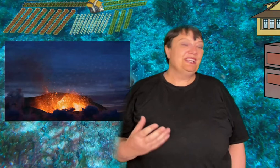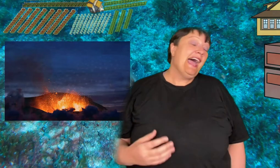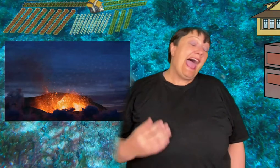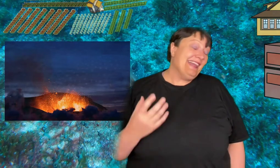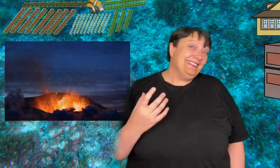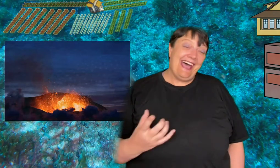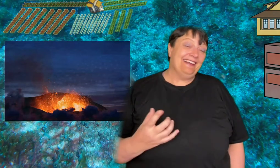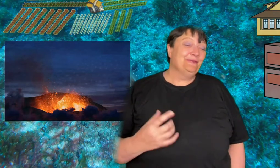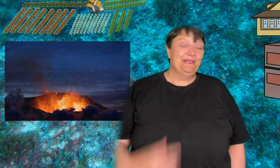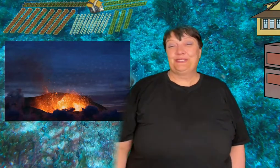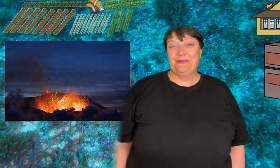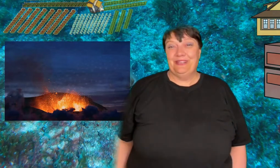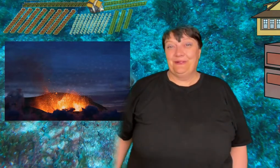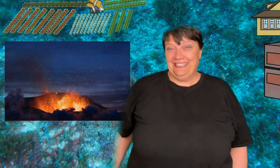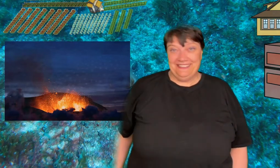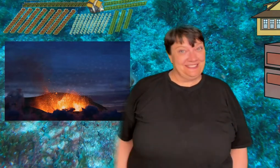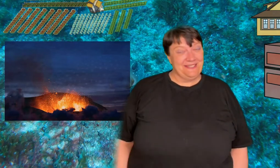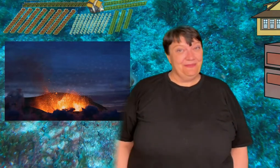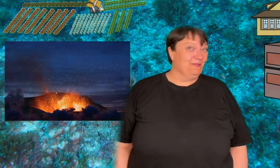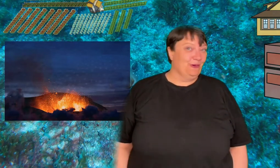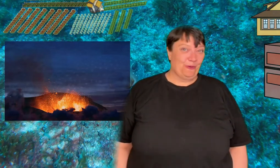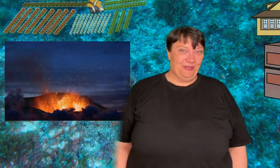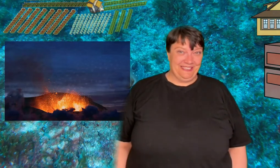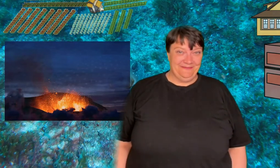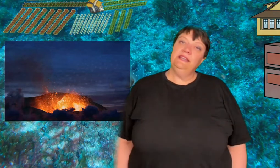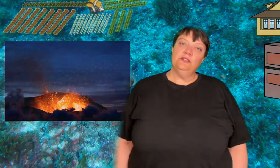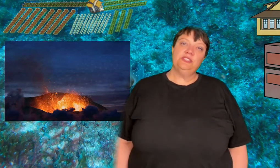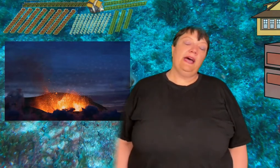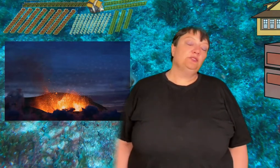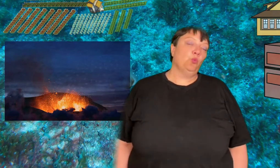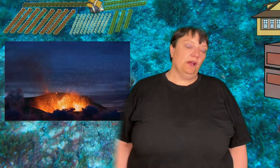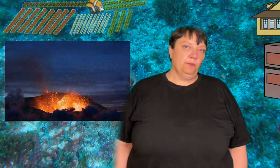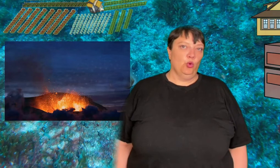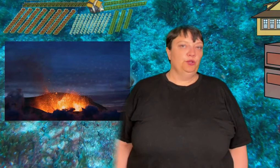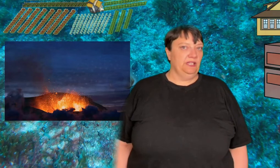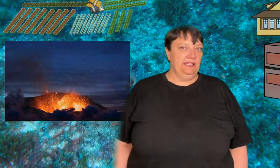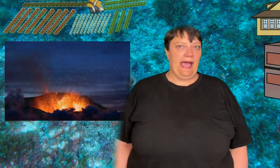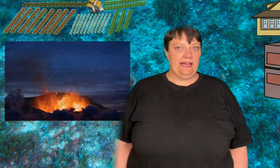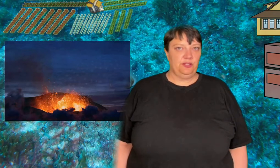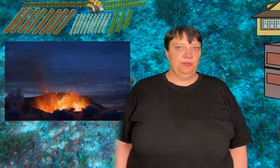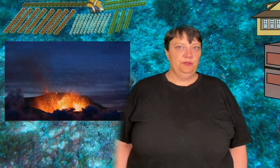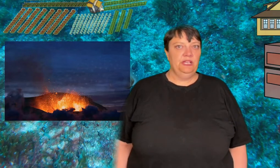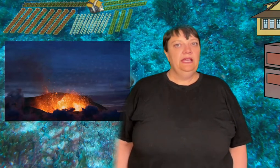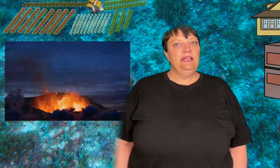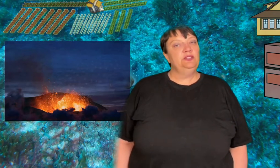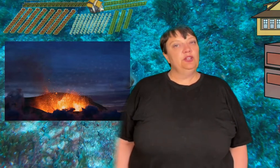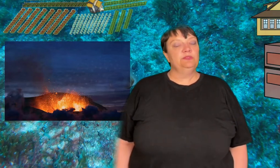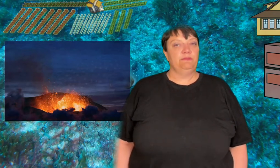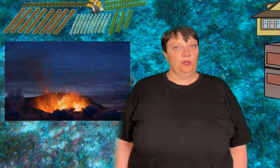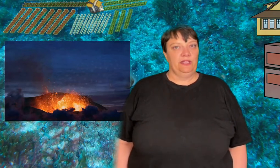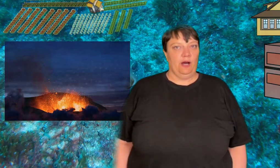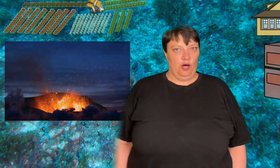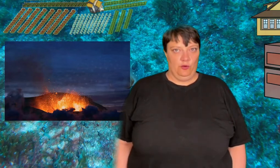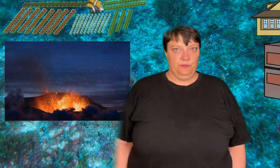homes and that would also be a really interesting bit of lore building. The ocean has one more unique attribute in